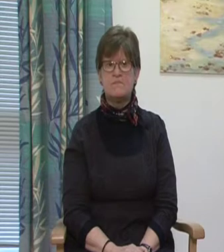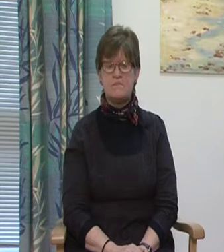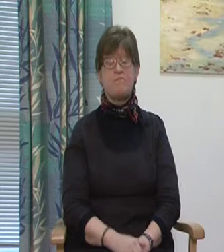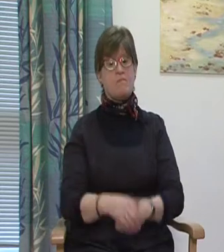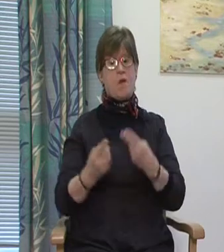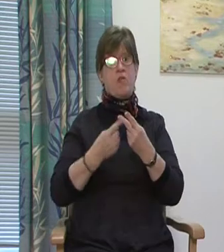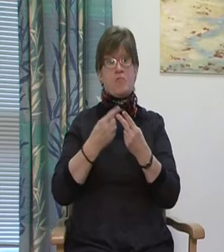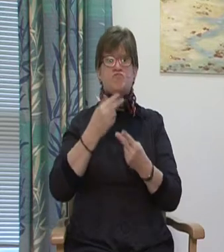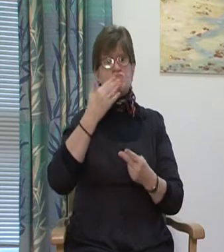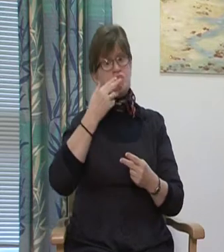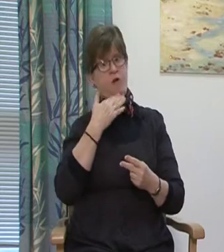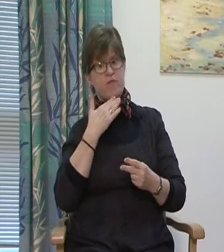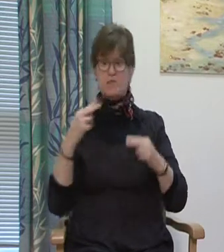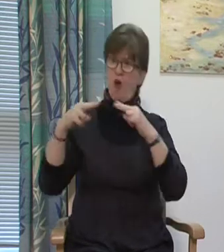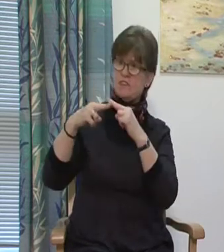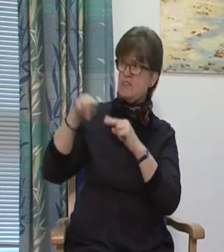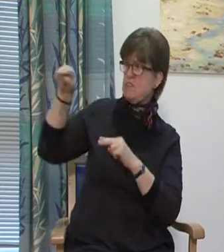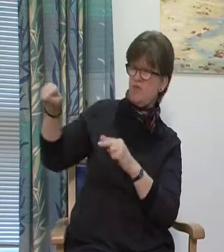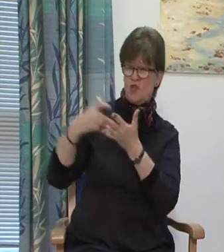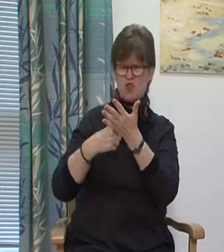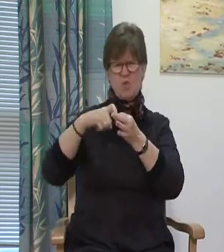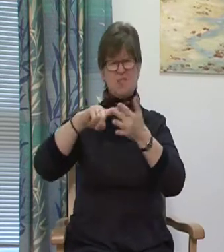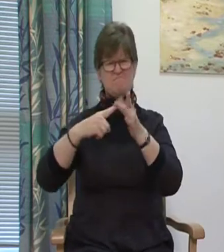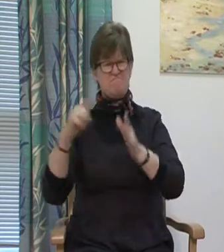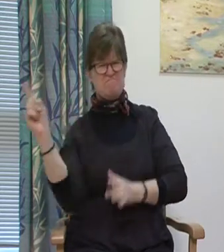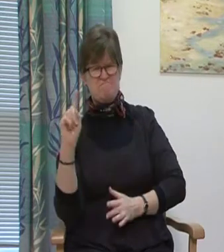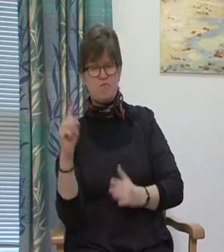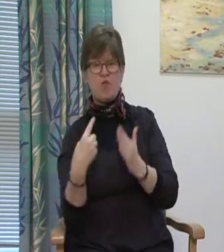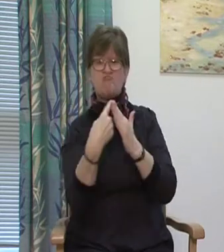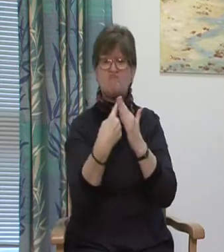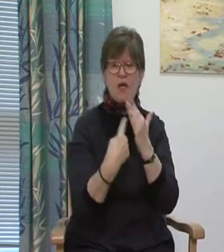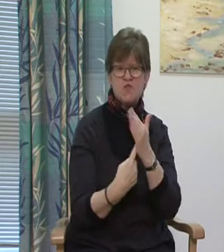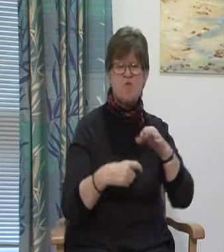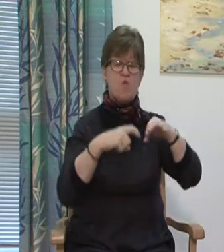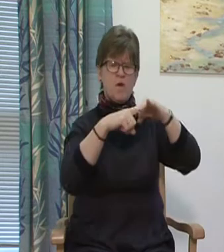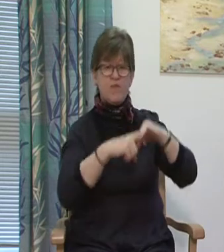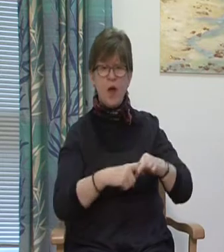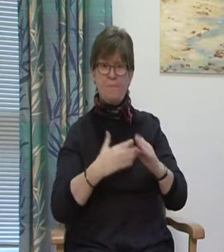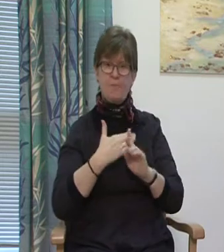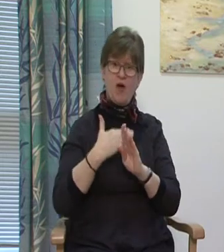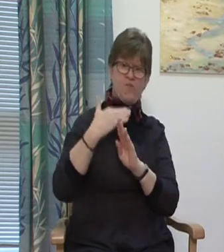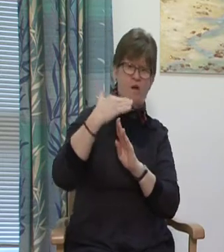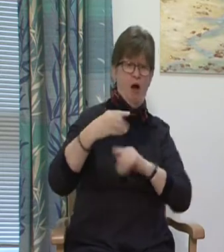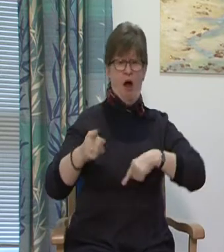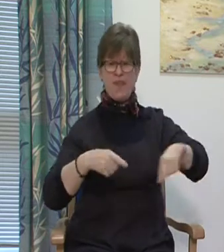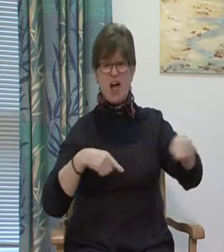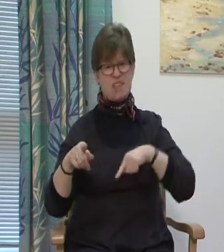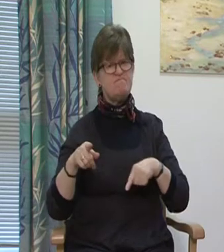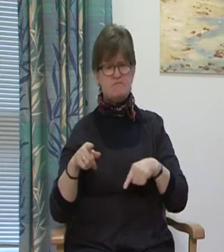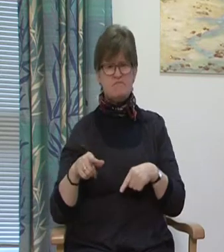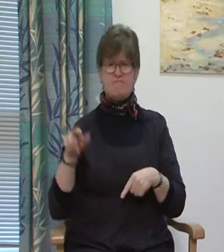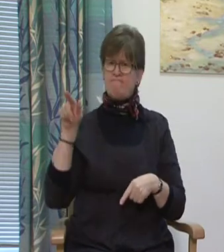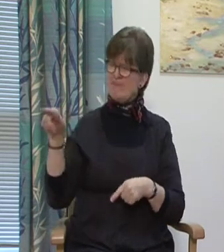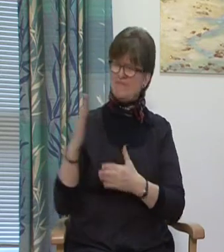Another useful contact is the Regulation and Quality Improvement Authority or RQIA, which is the